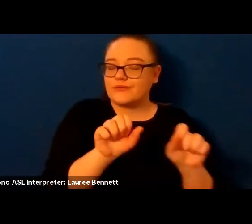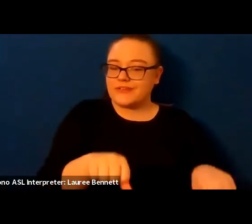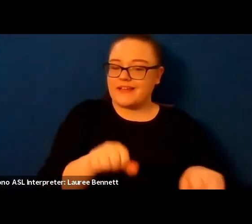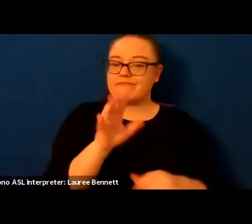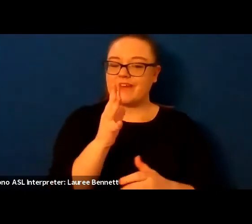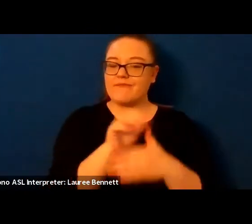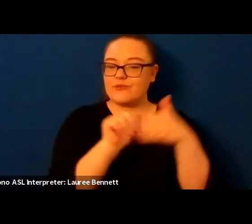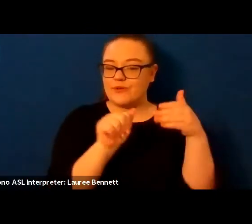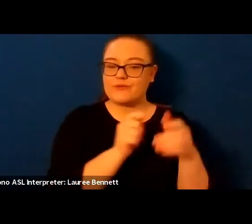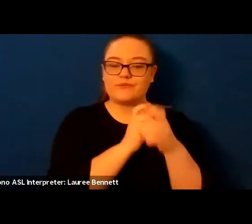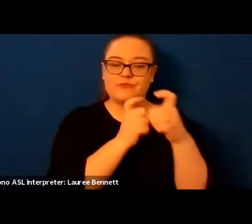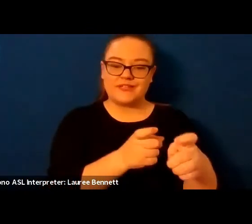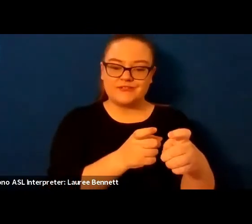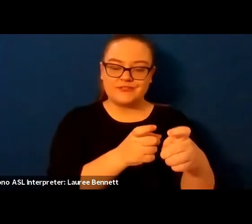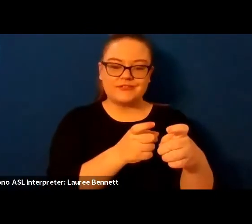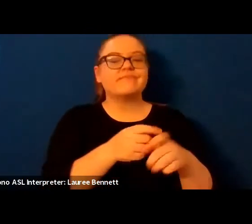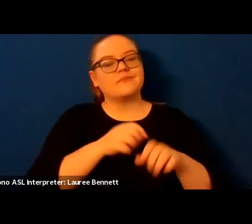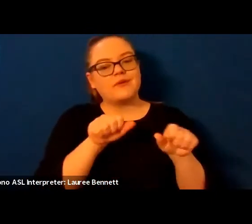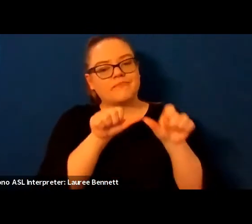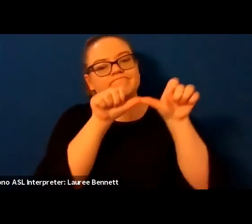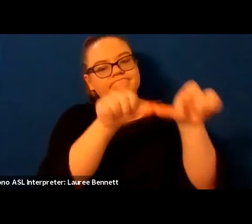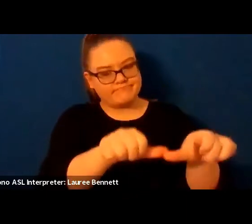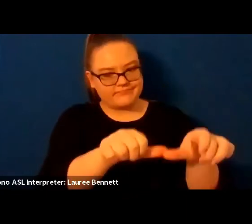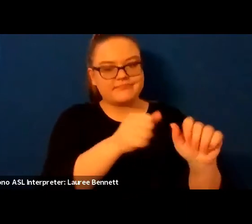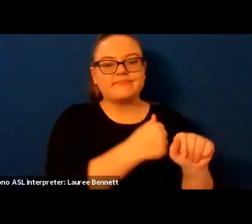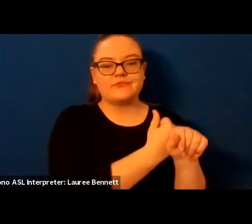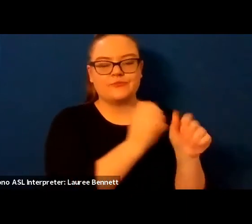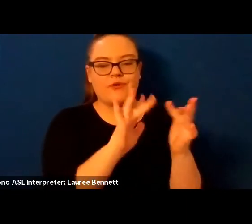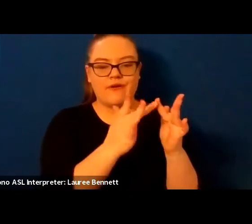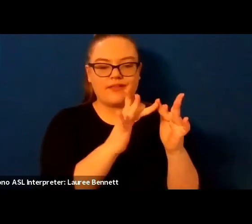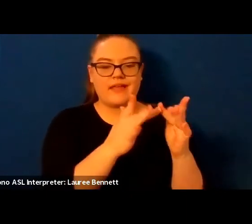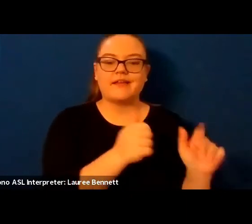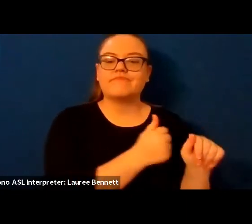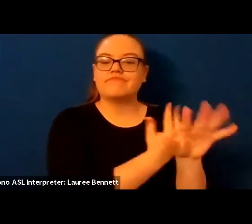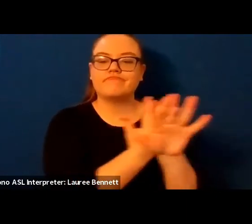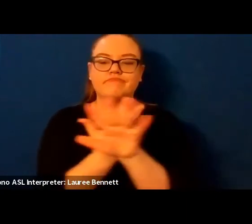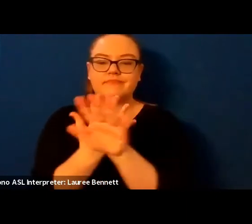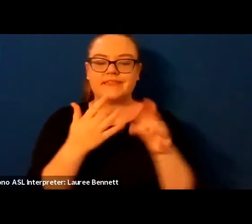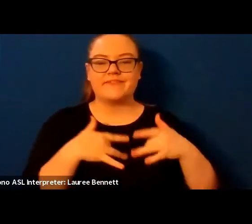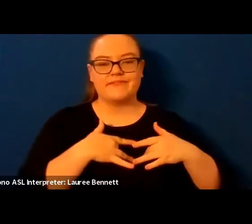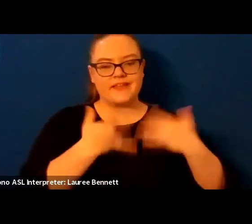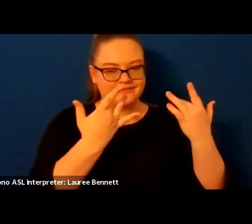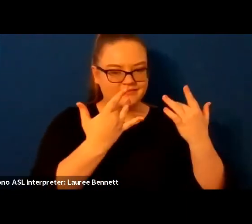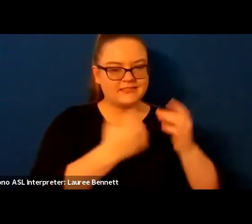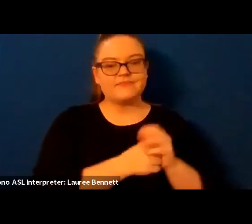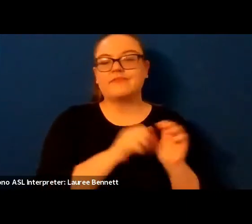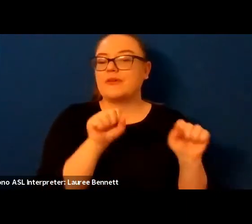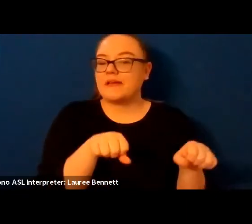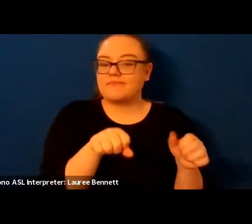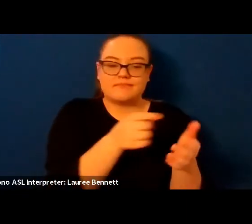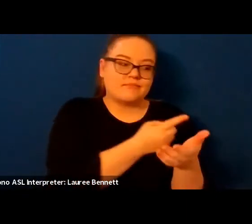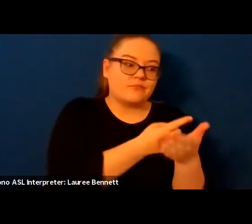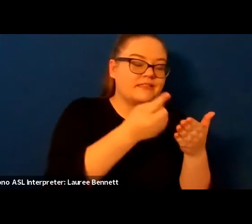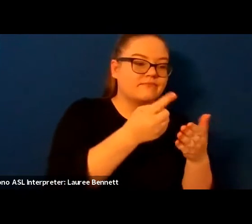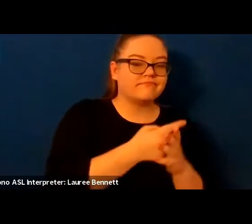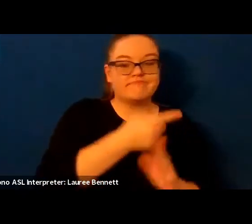programming so whether you'd like to think of that as a subscription for the week or the month or the rest